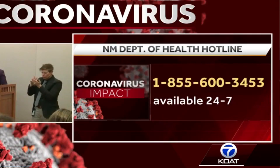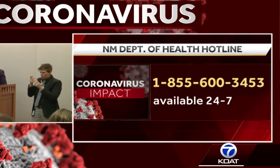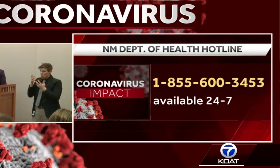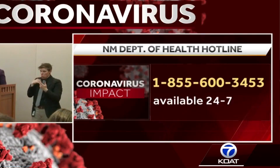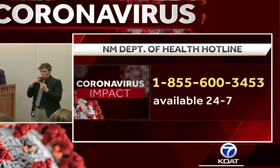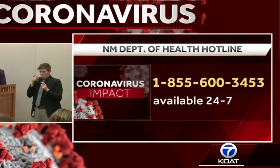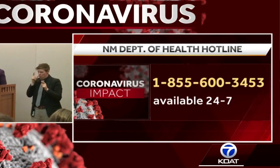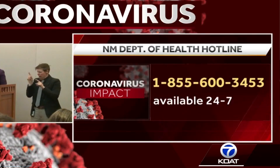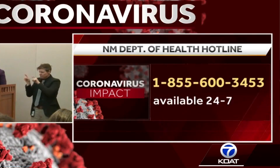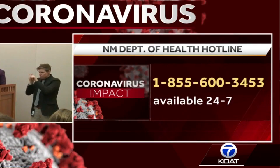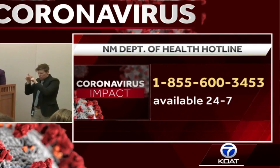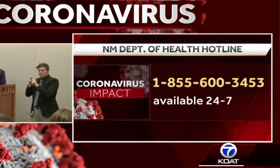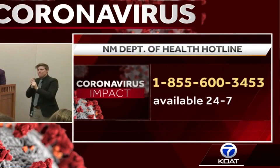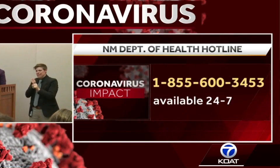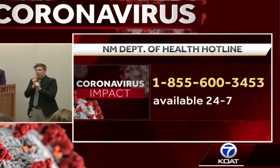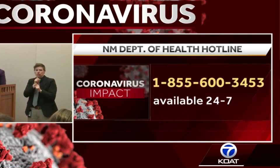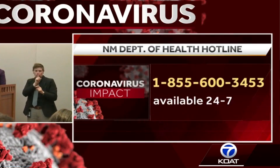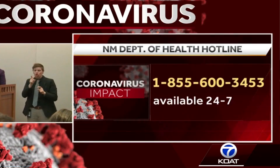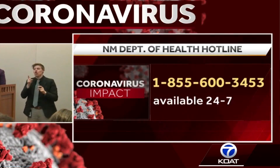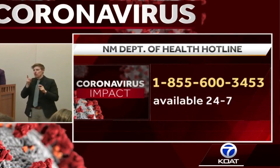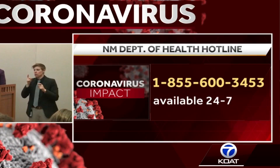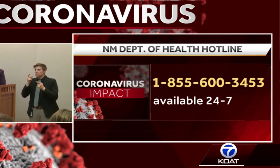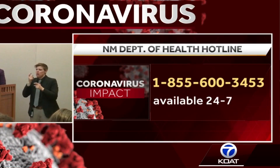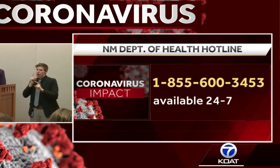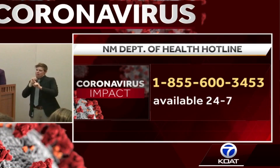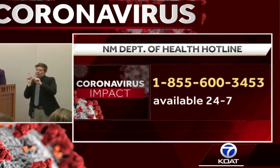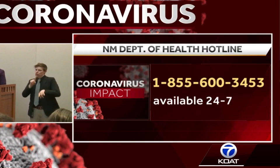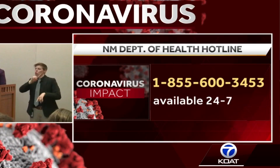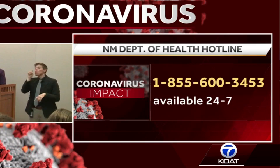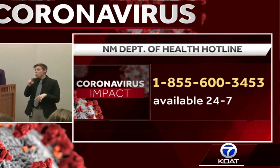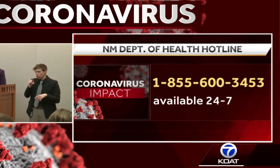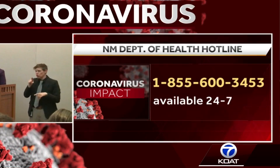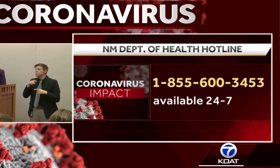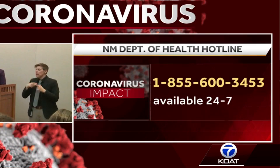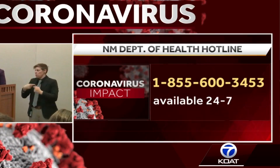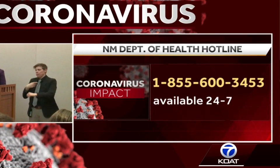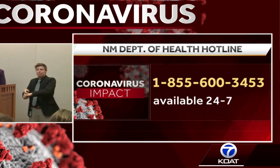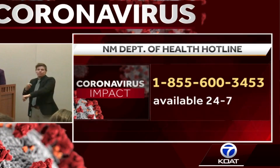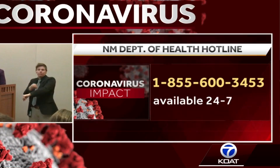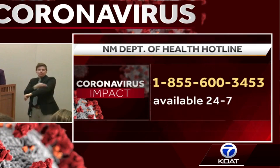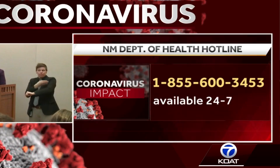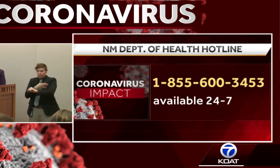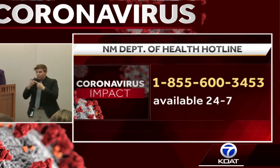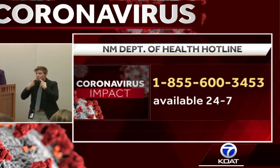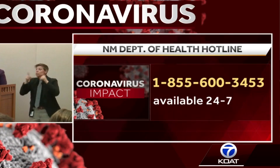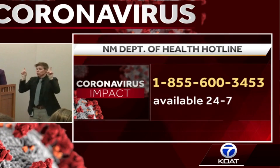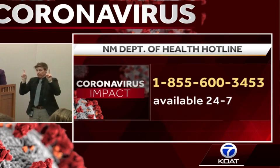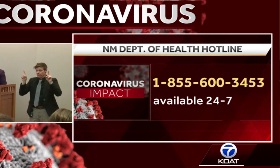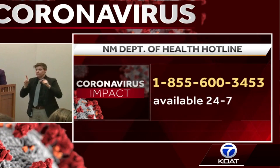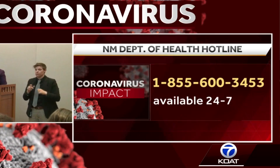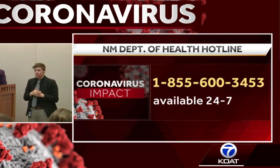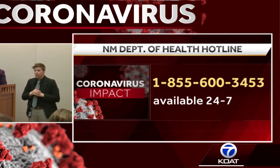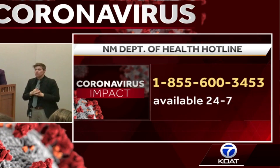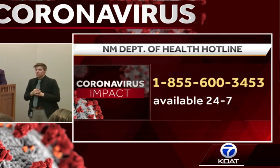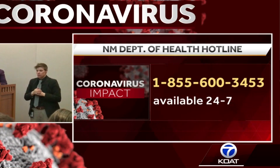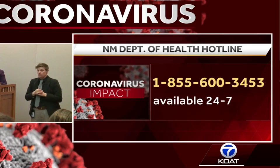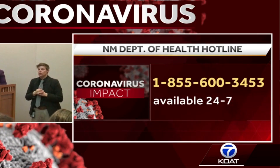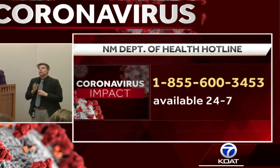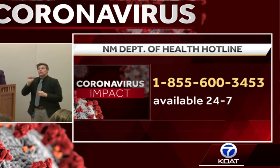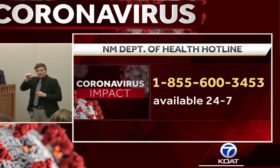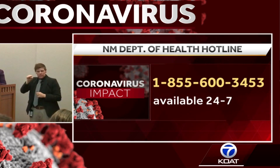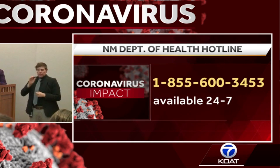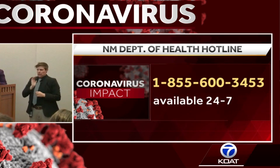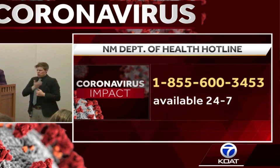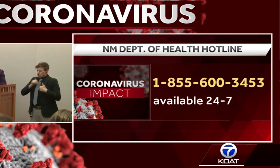productively. And it is. And as calls increase, our challenges increase, we identify those,